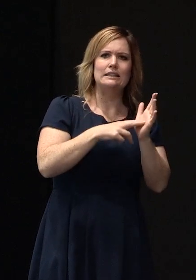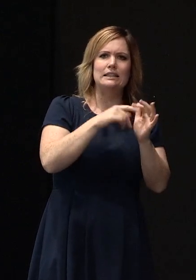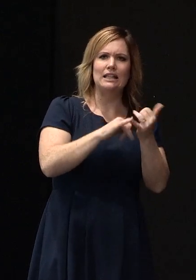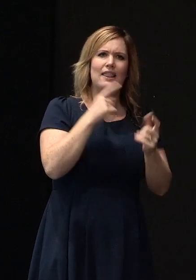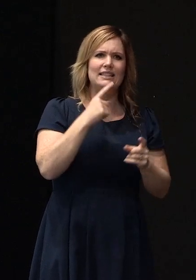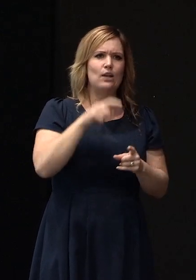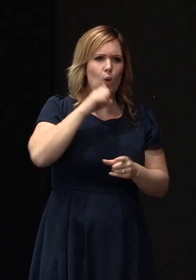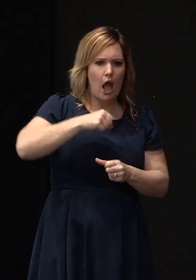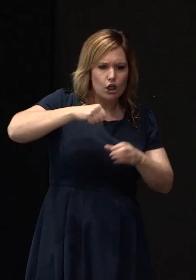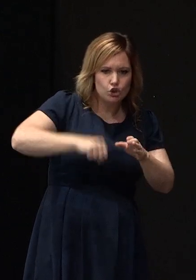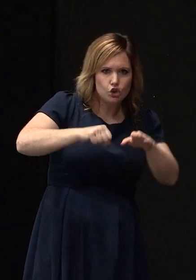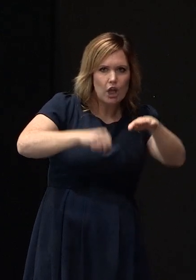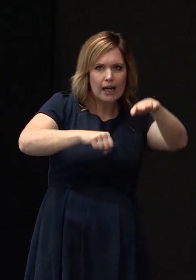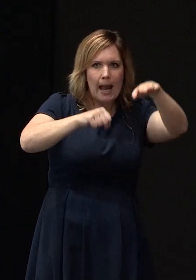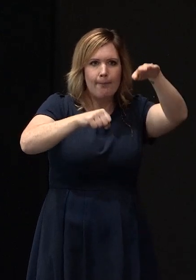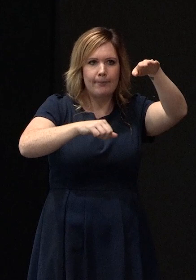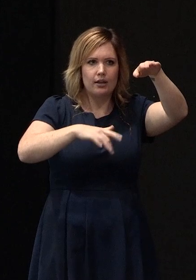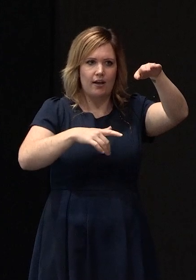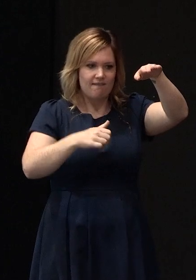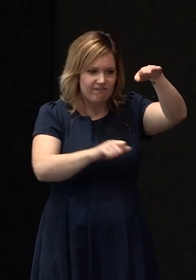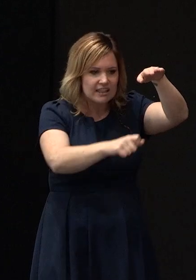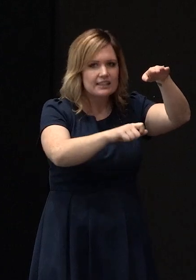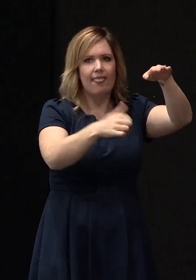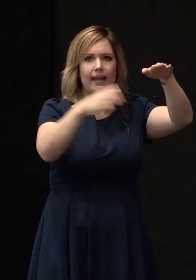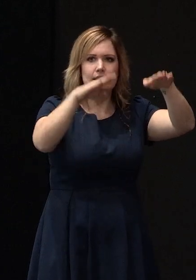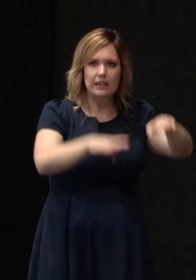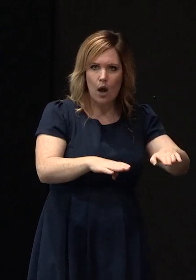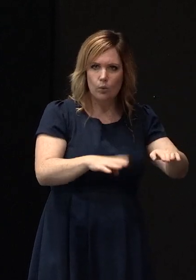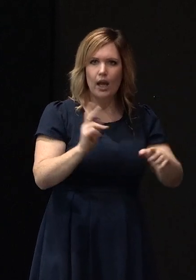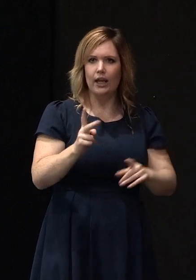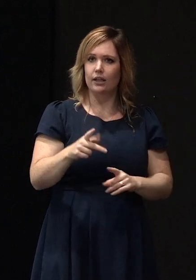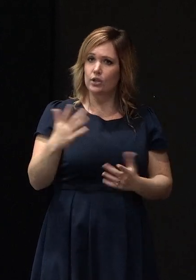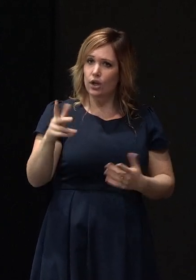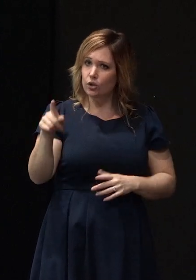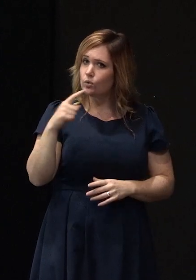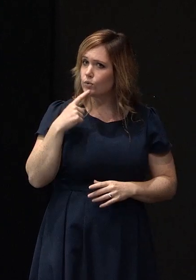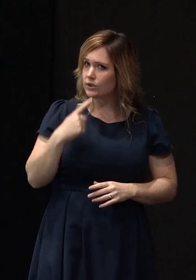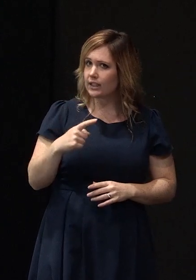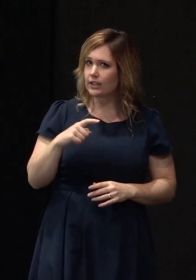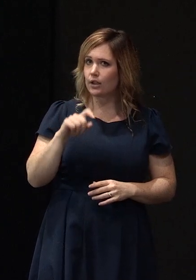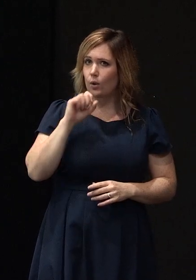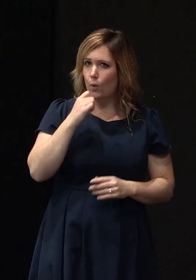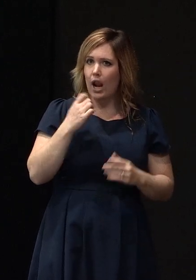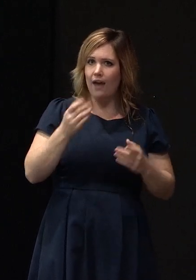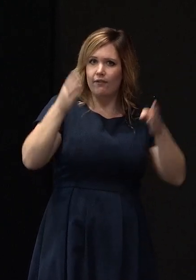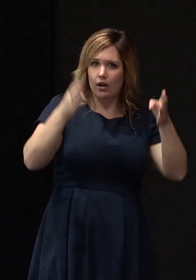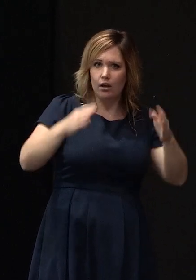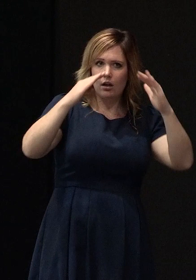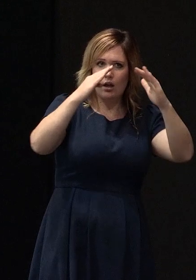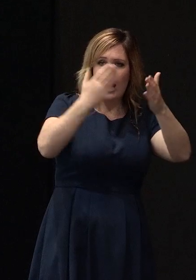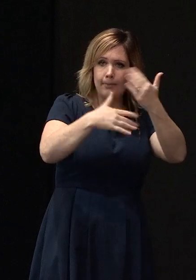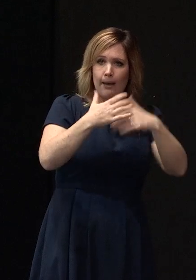and tile refine it and lower it down again so now I'm hearing that they're going to be lightening the cladding and roof